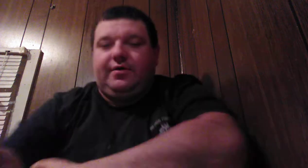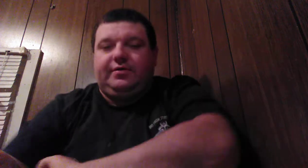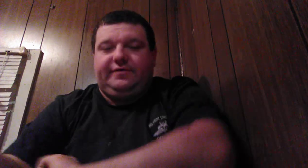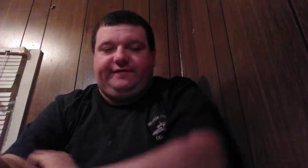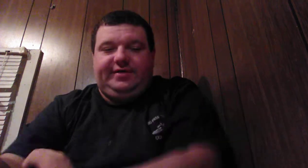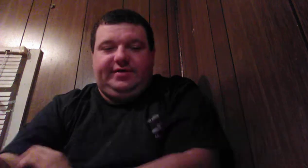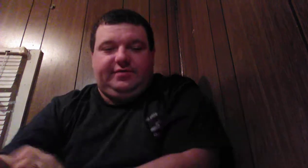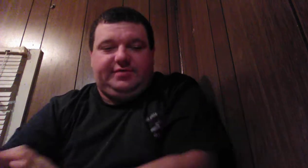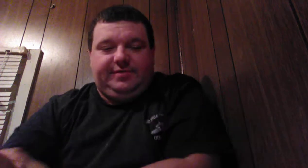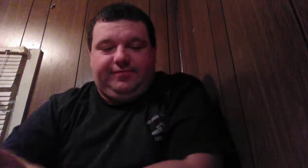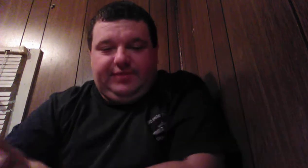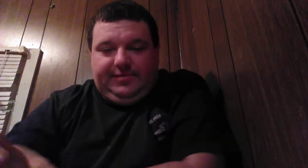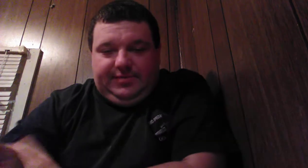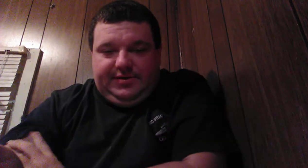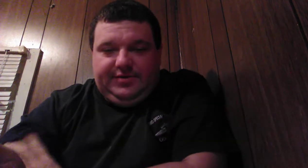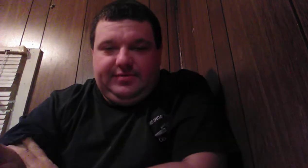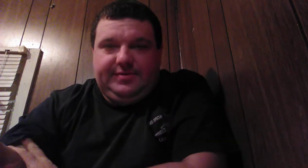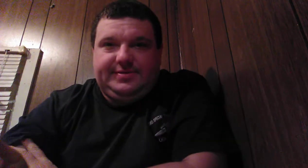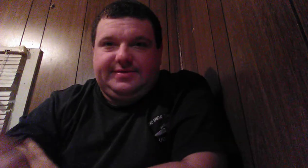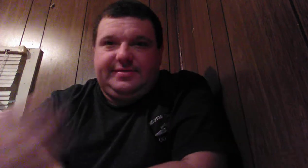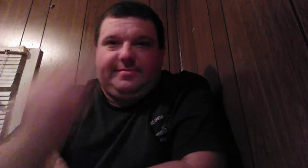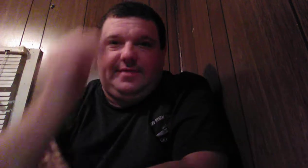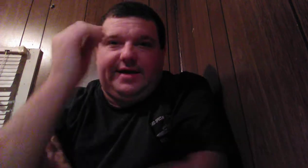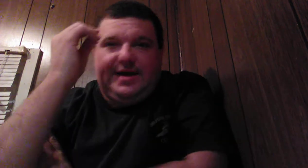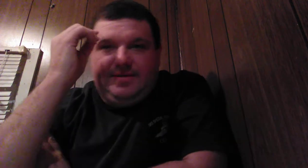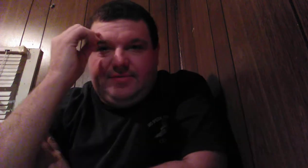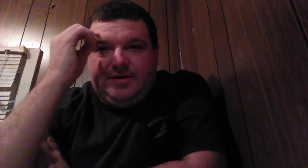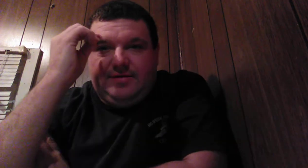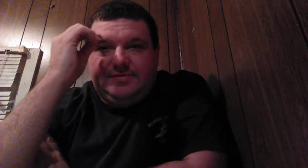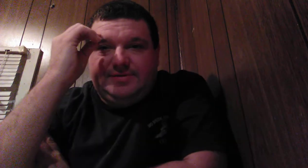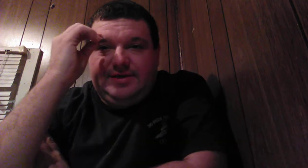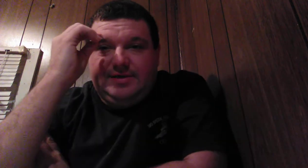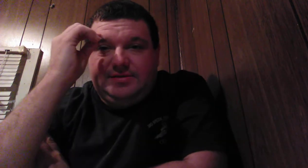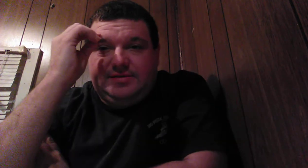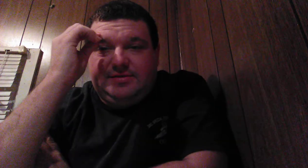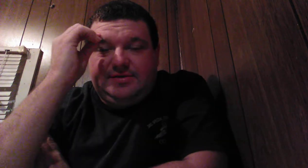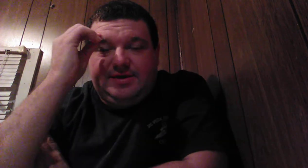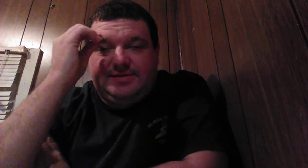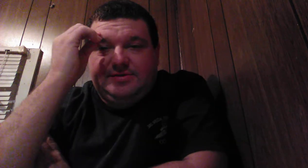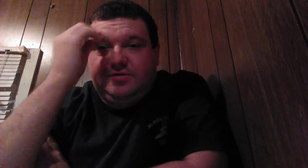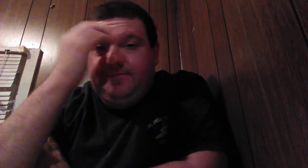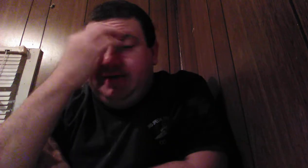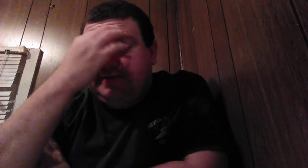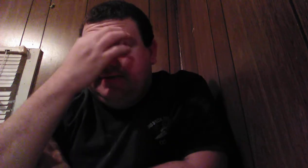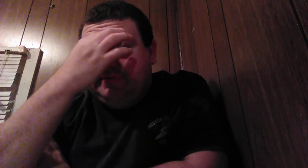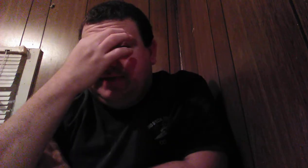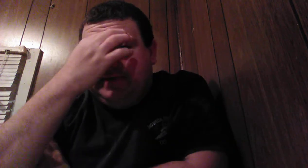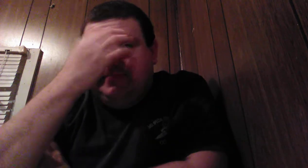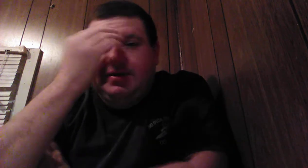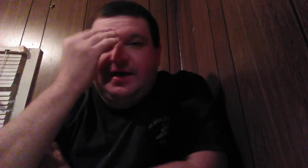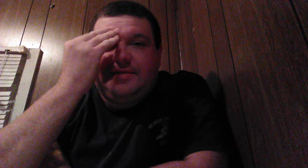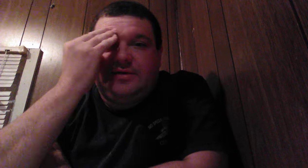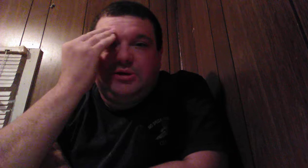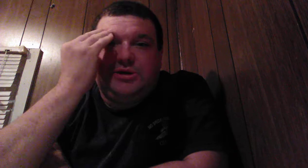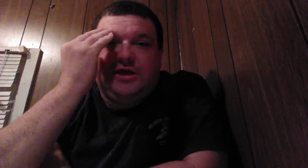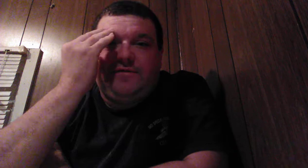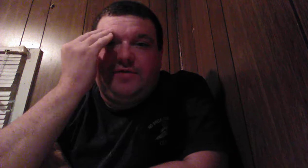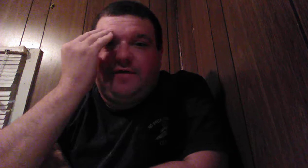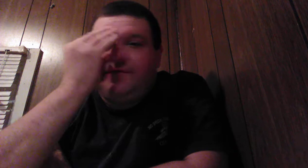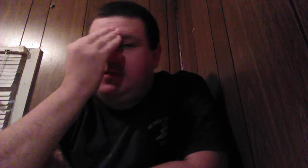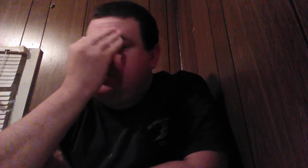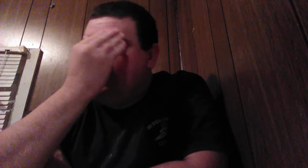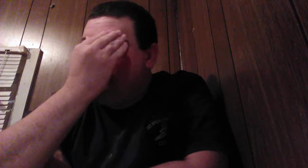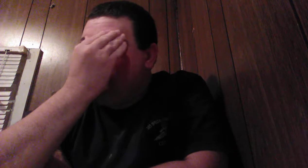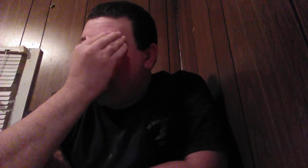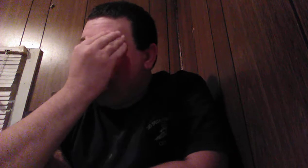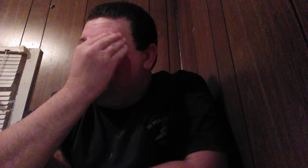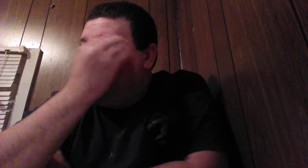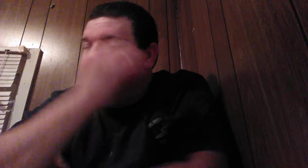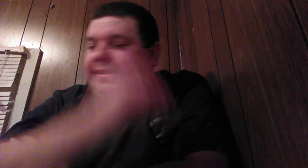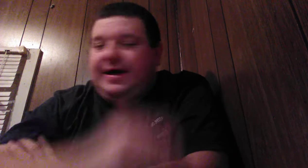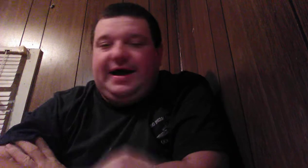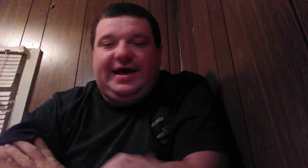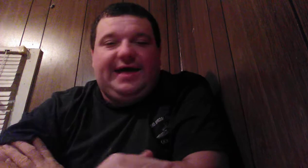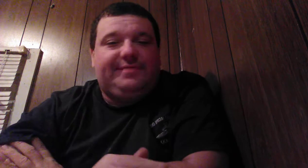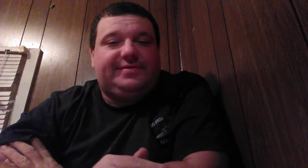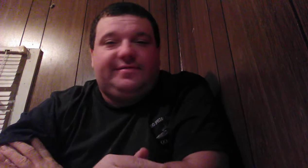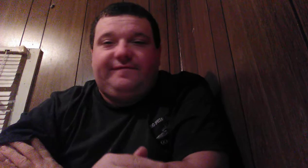older videos you probably notice my eyebrows get gets too big sometimes so I have to shave it off a little I have some